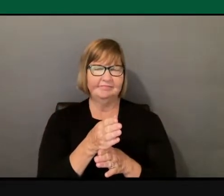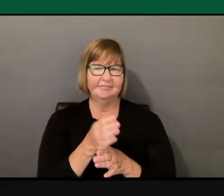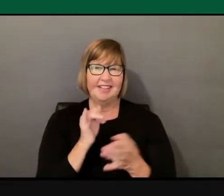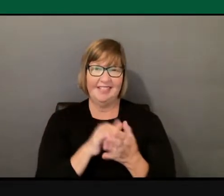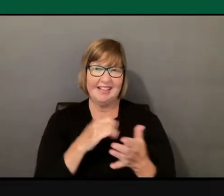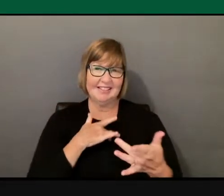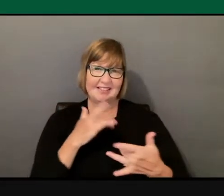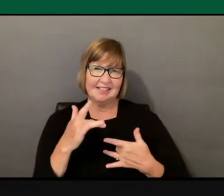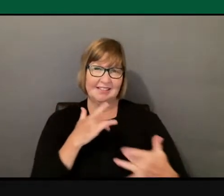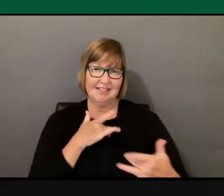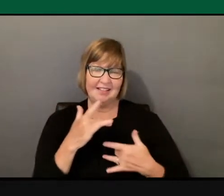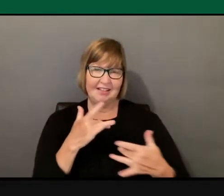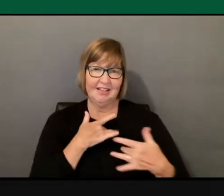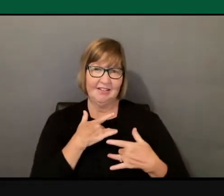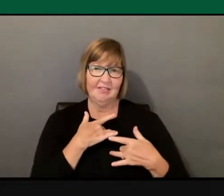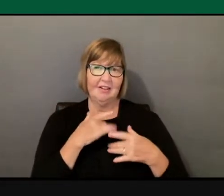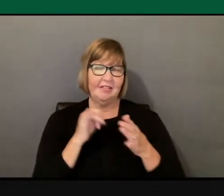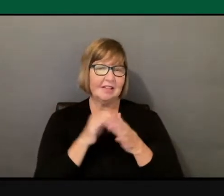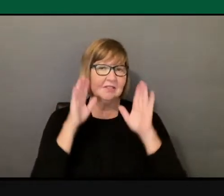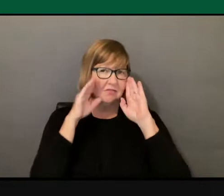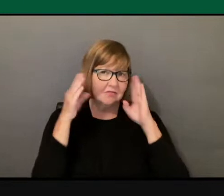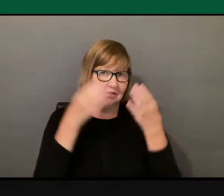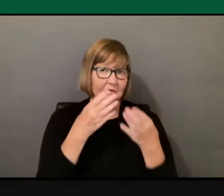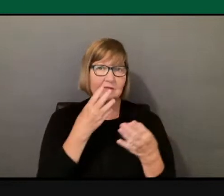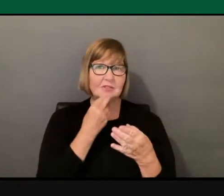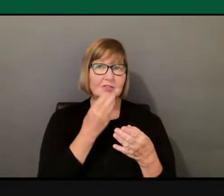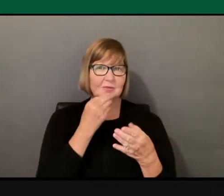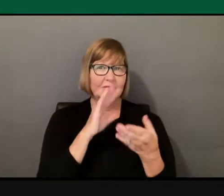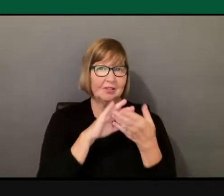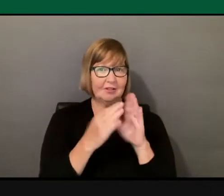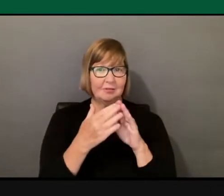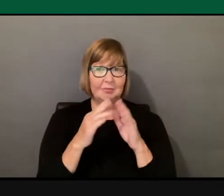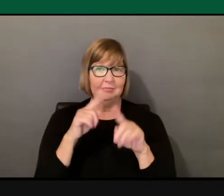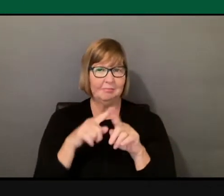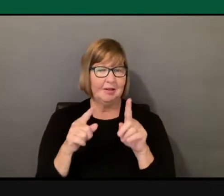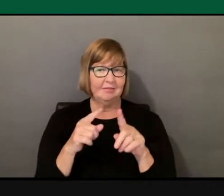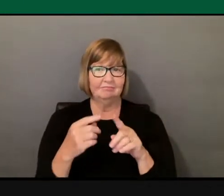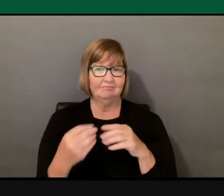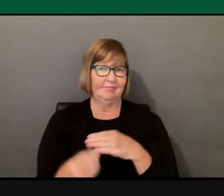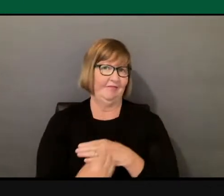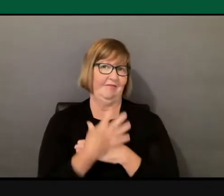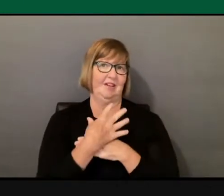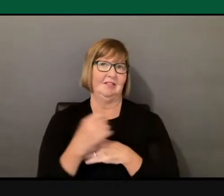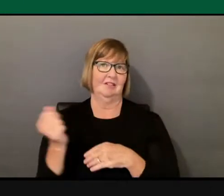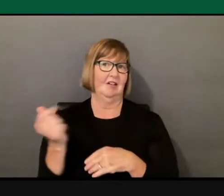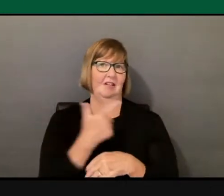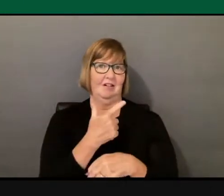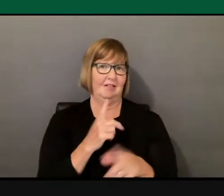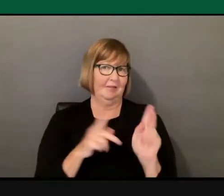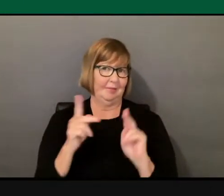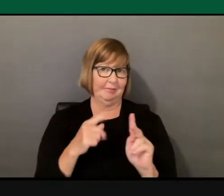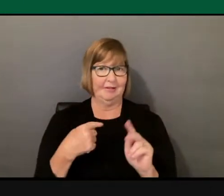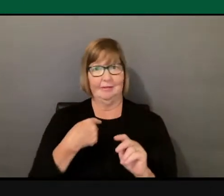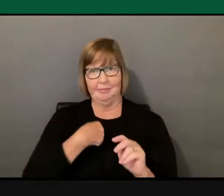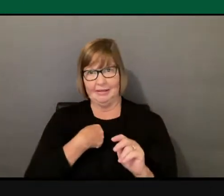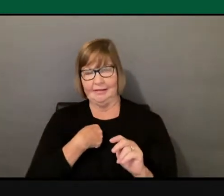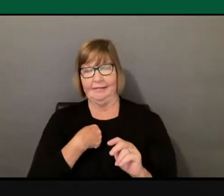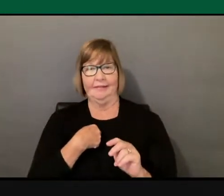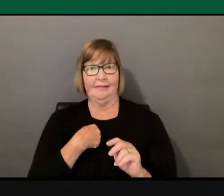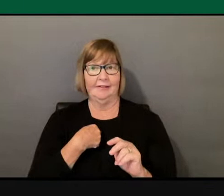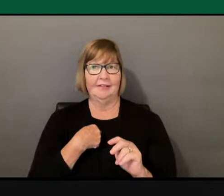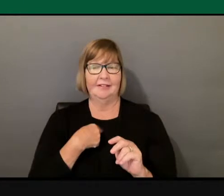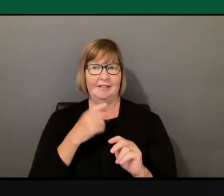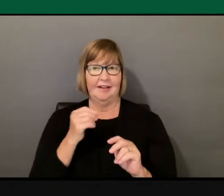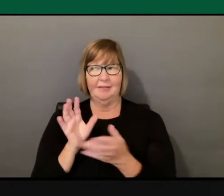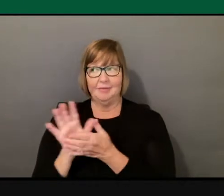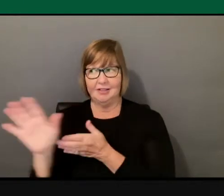the Jewish communities, it affects all of us. It affects me. It affects minoritized groups.